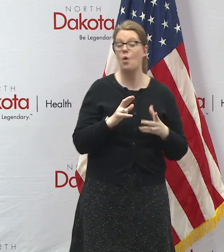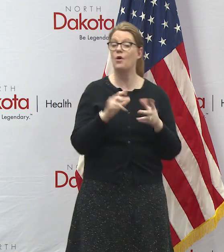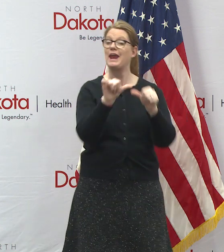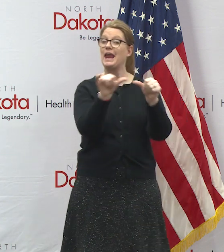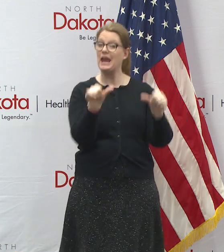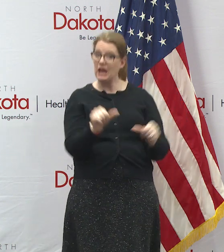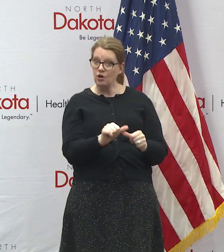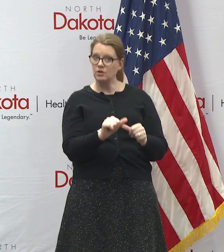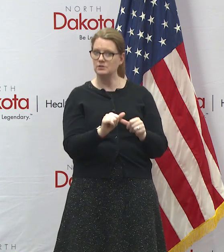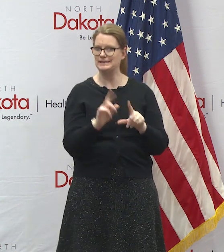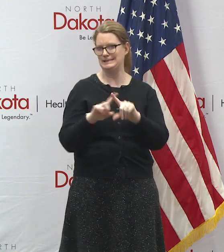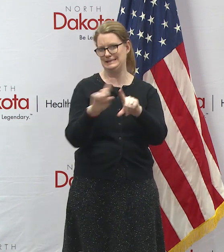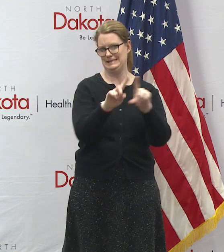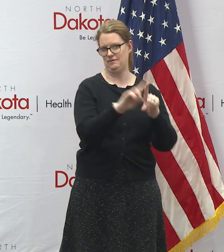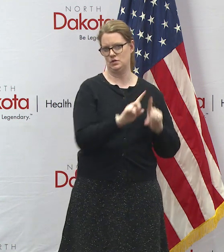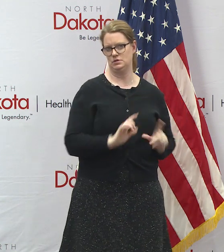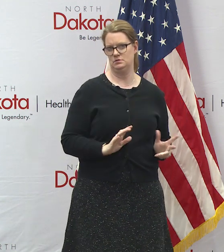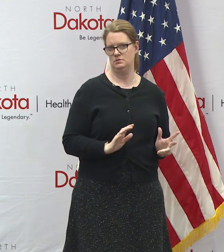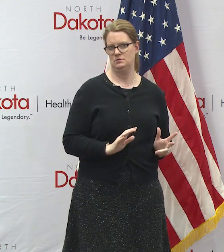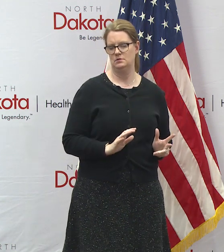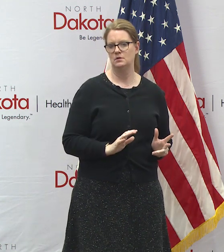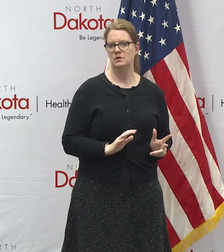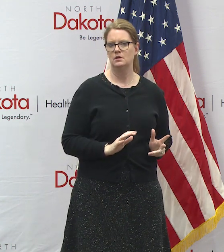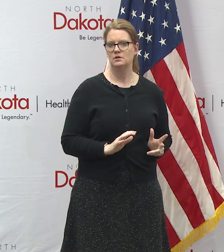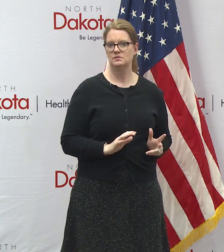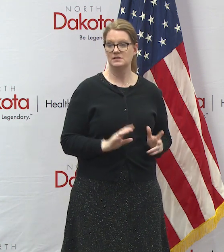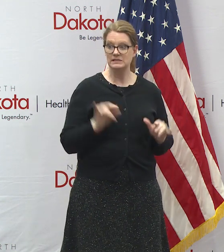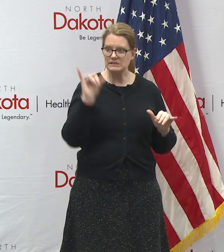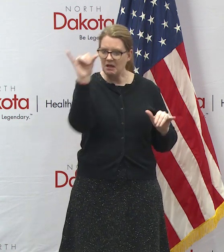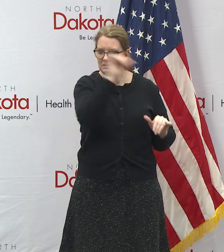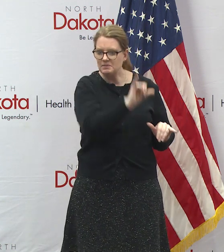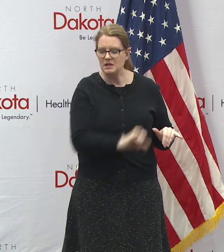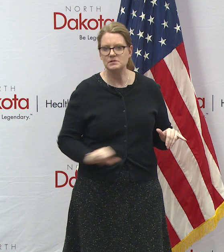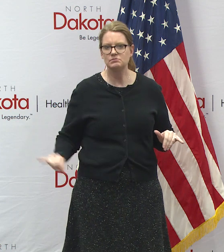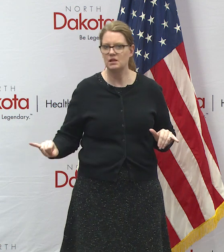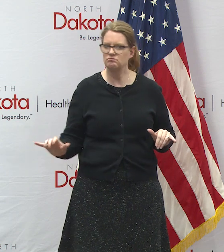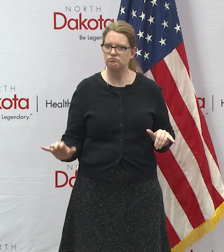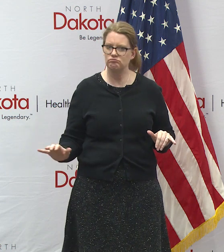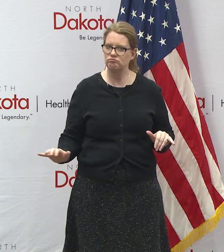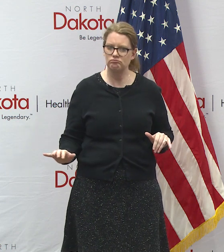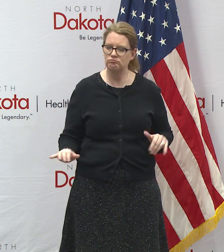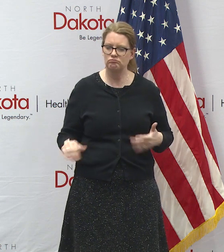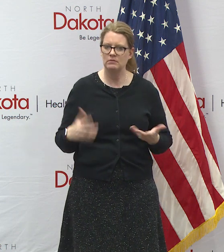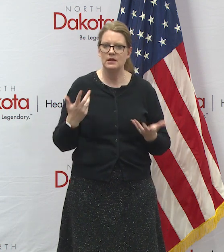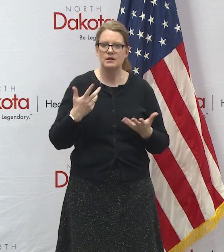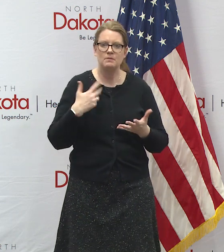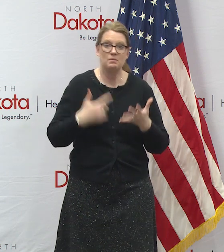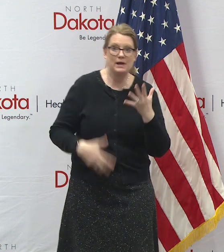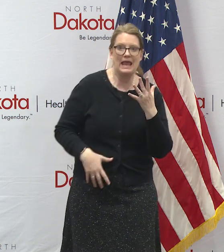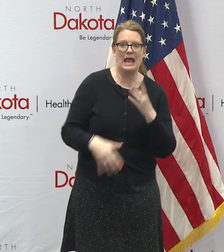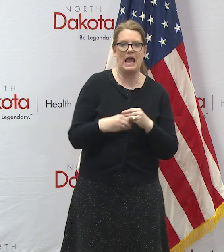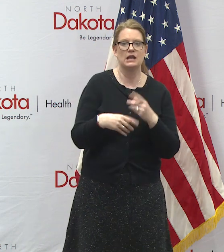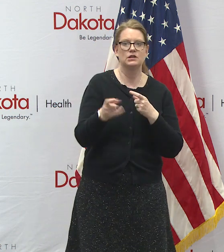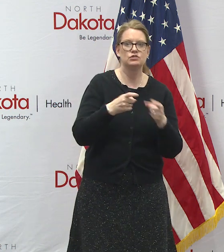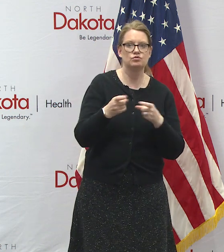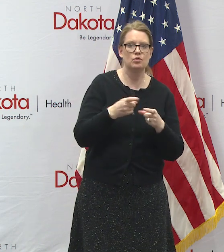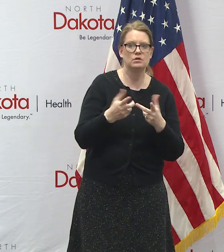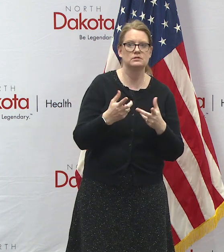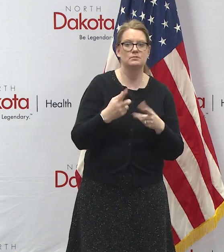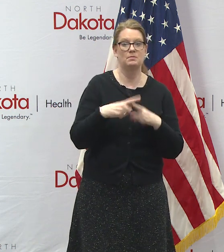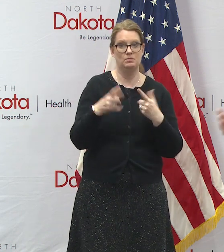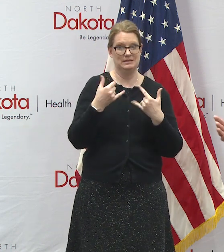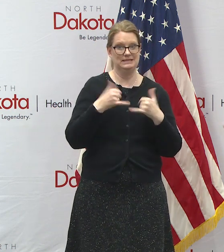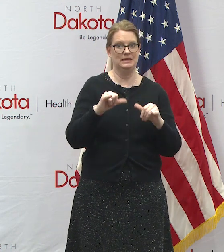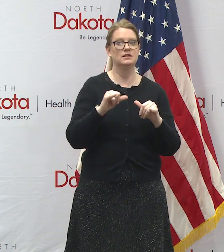different situations and so our uh you know we may be put on controls later than some places and we're still ahead of the game